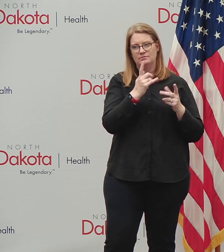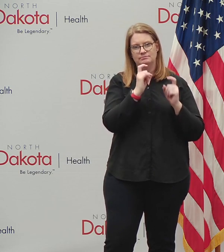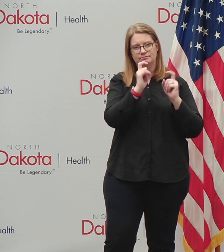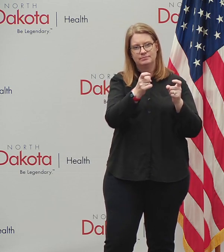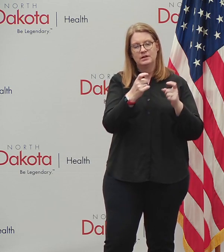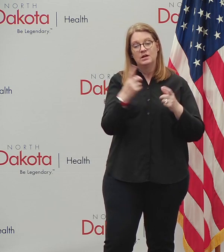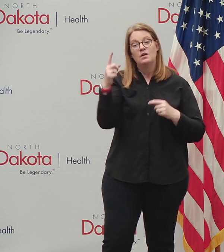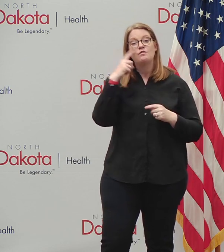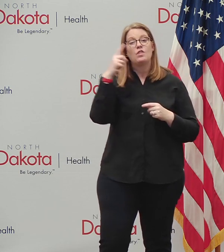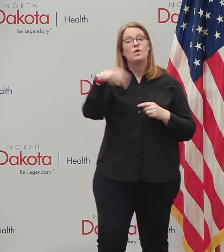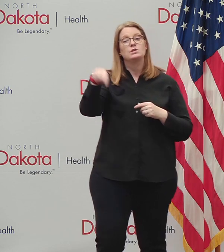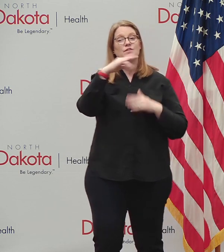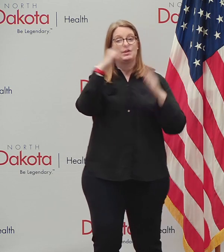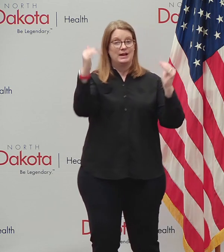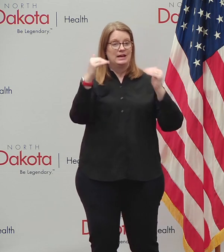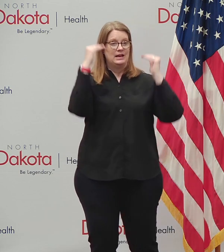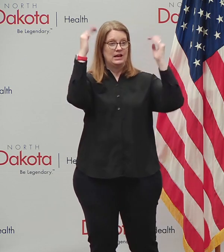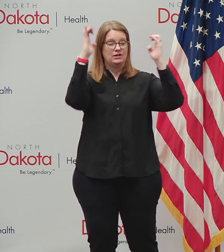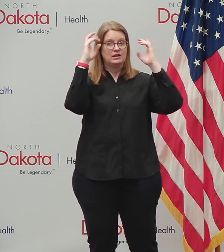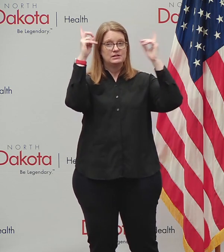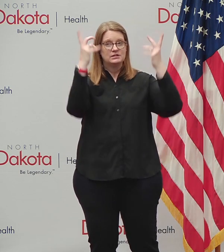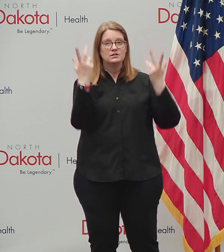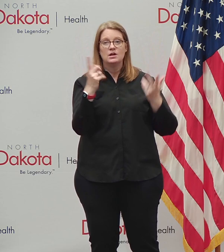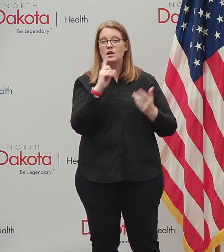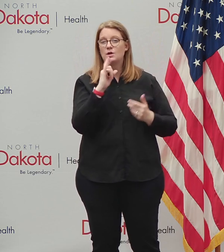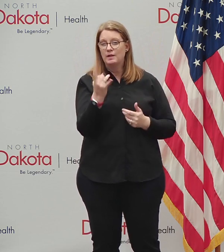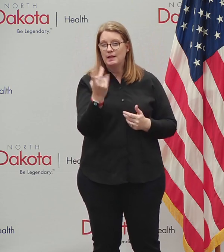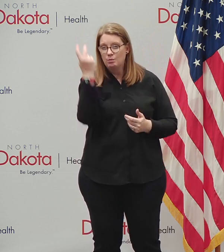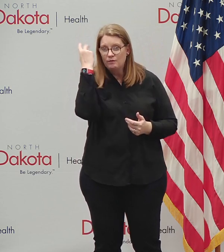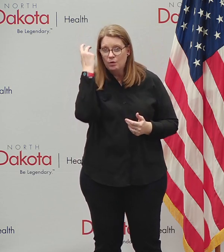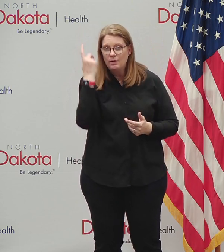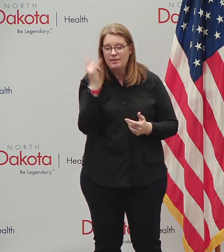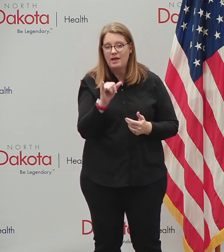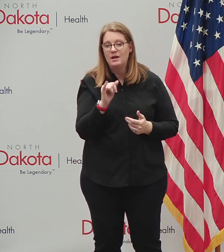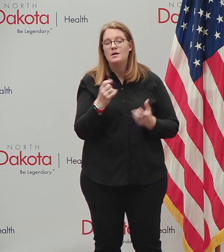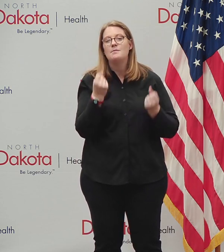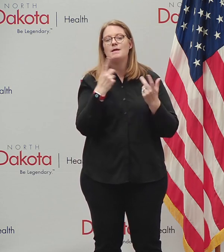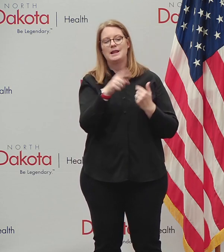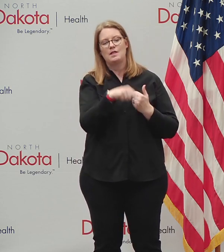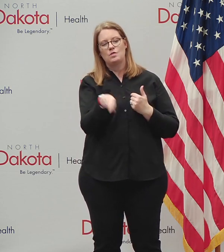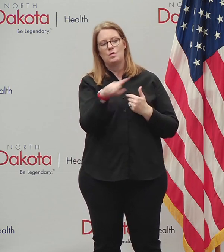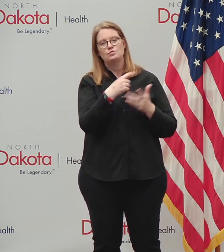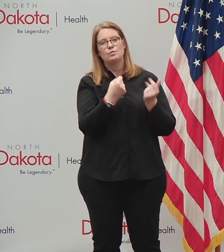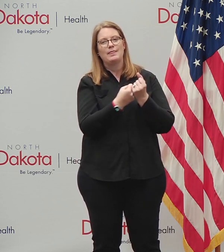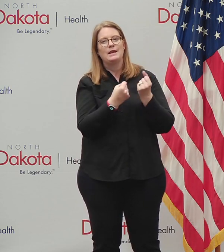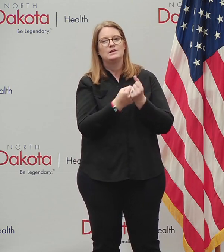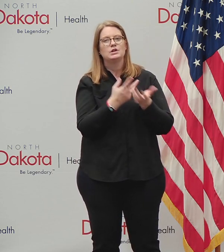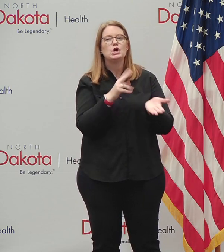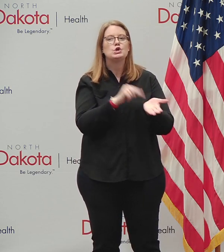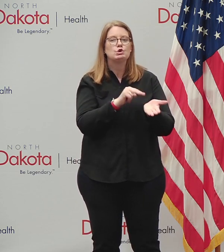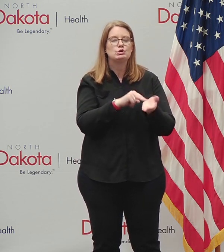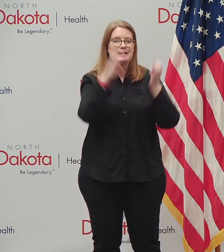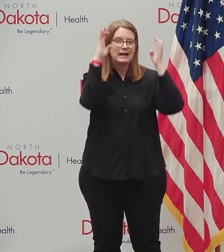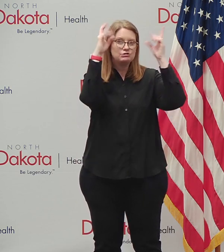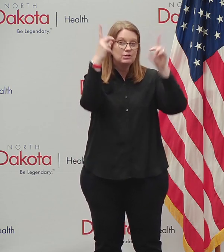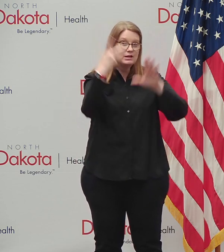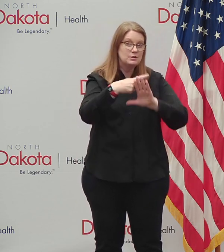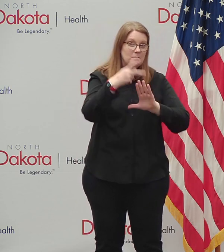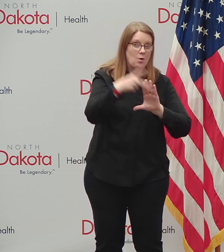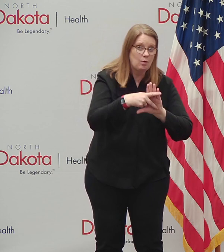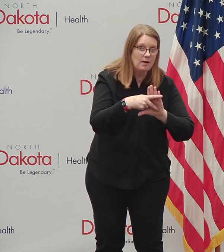in higher education, having reviewed those, a number of those relate to supporting our nursing education programs